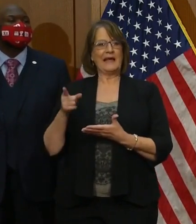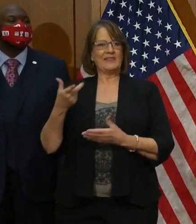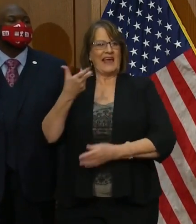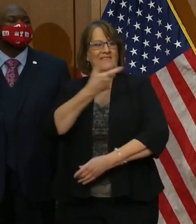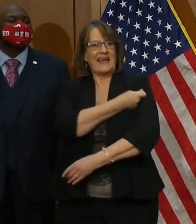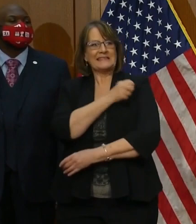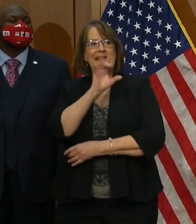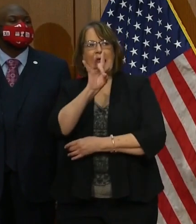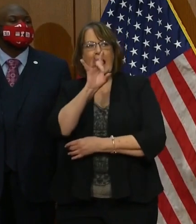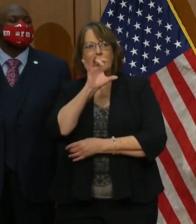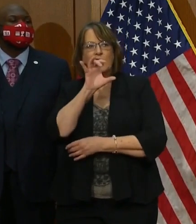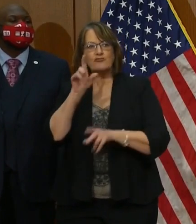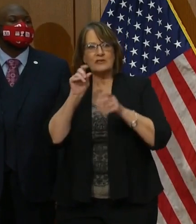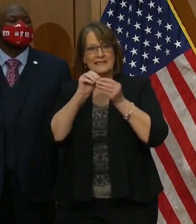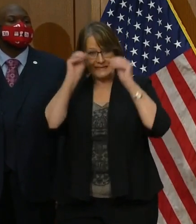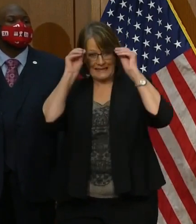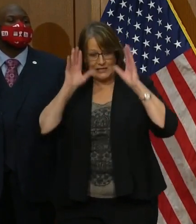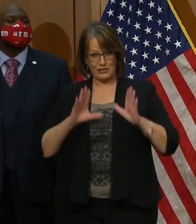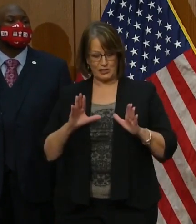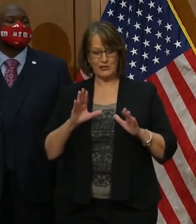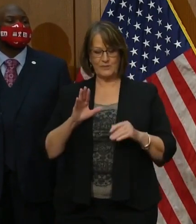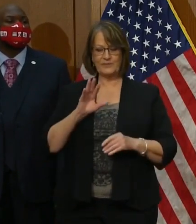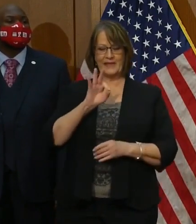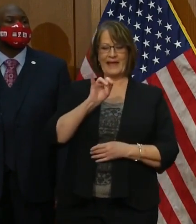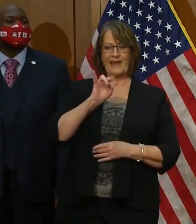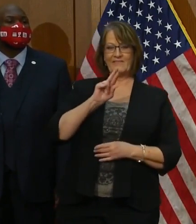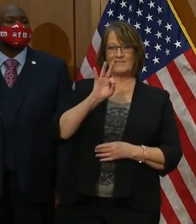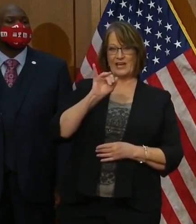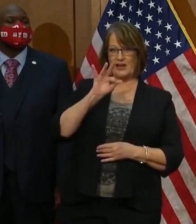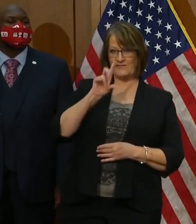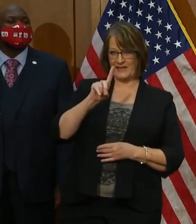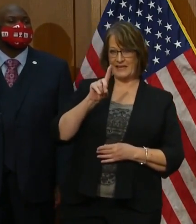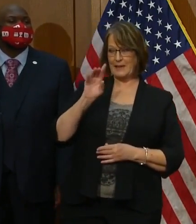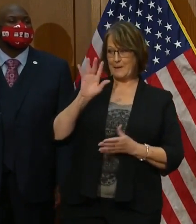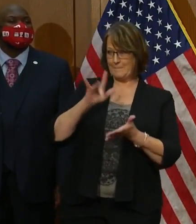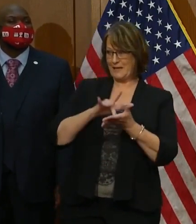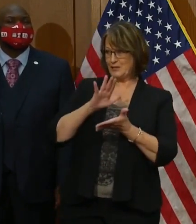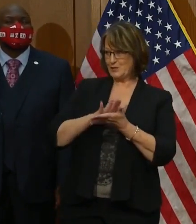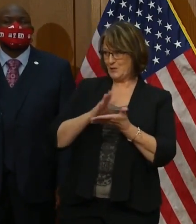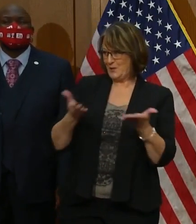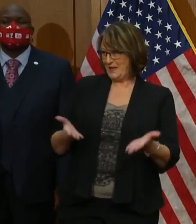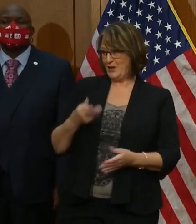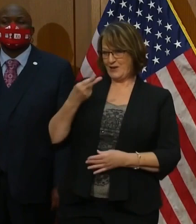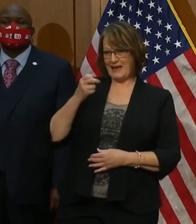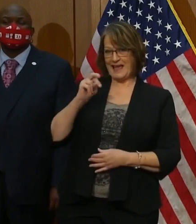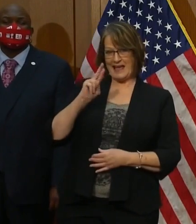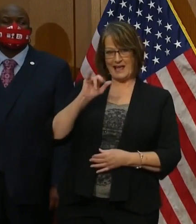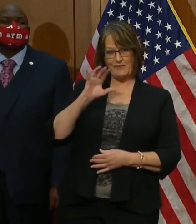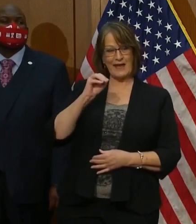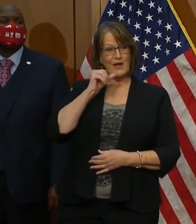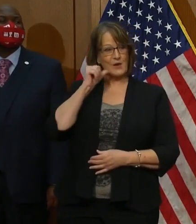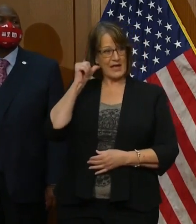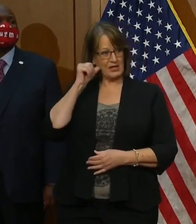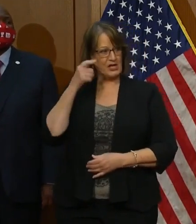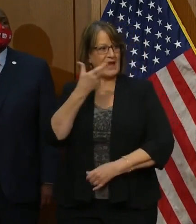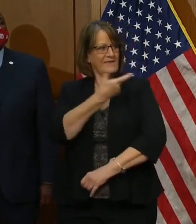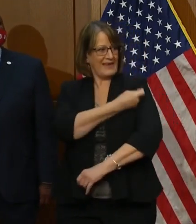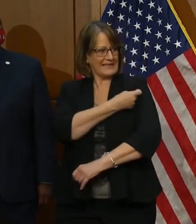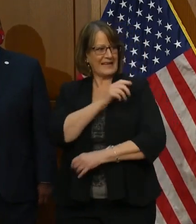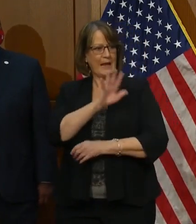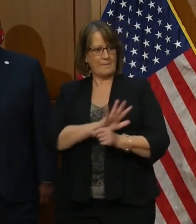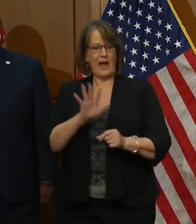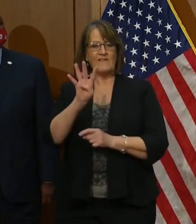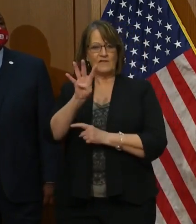teachers. At Fairfield Middle School right here in Henrico yesterday, they vaccinated about 400